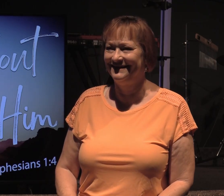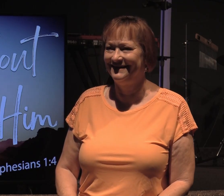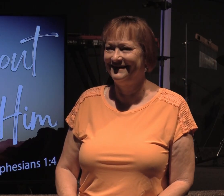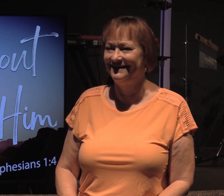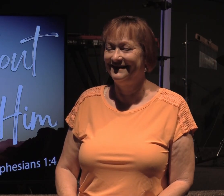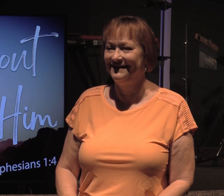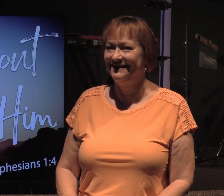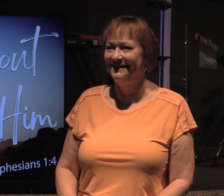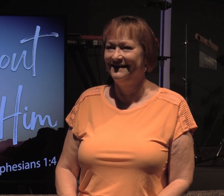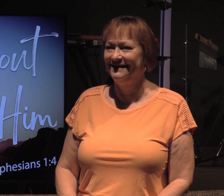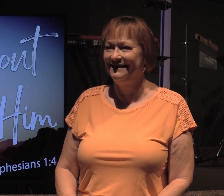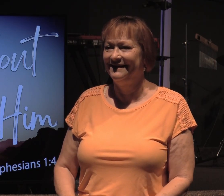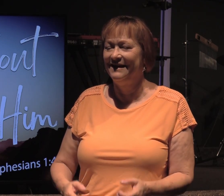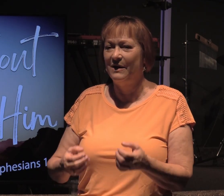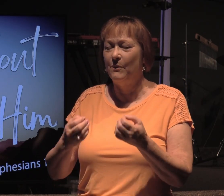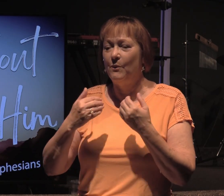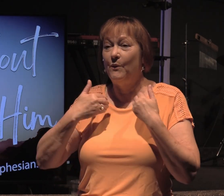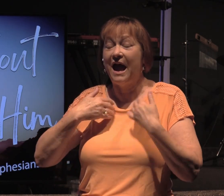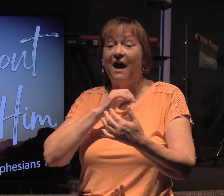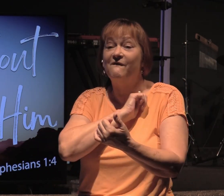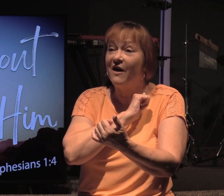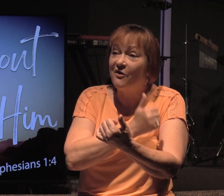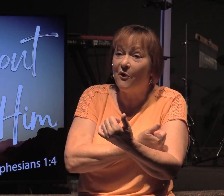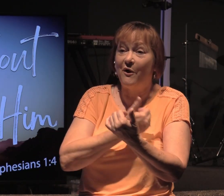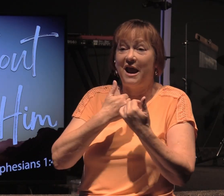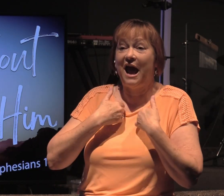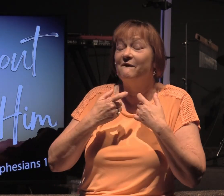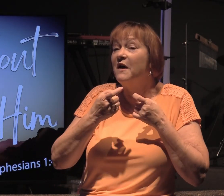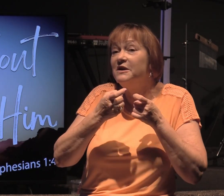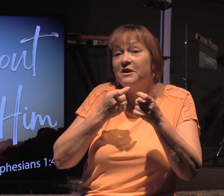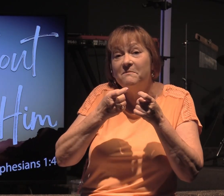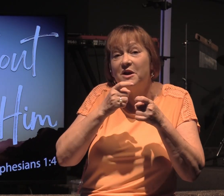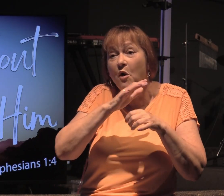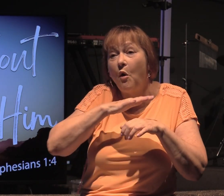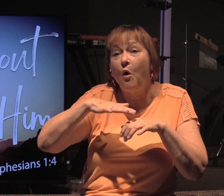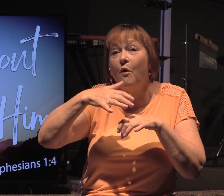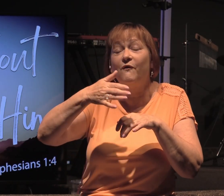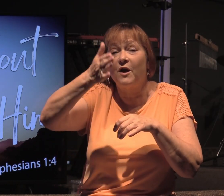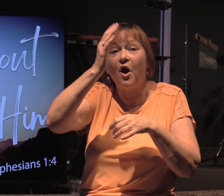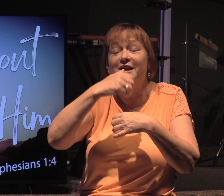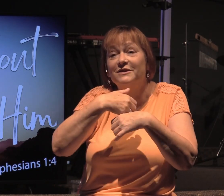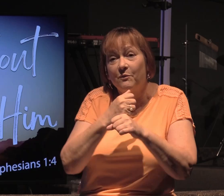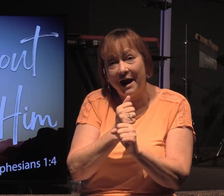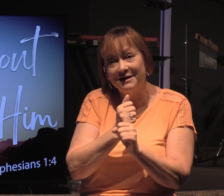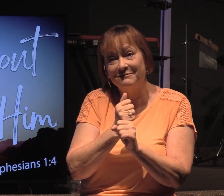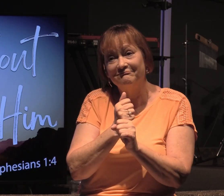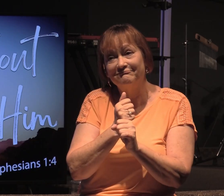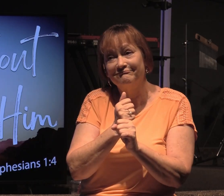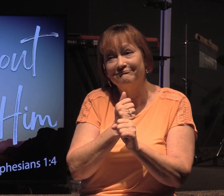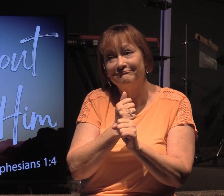So we've been given authority, we've been given dominion over God's creation.